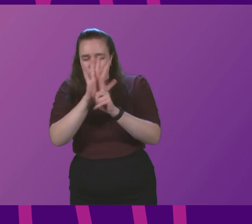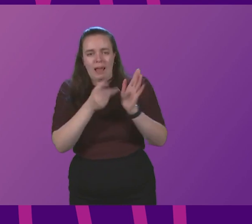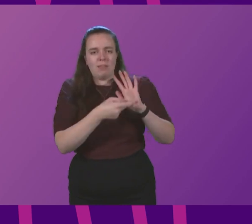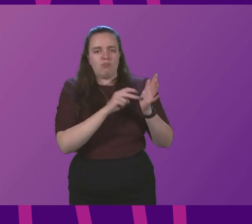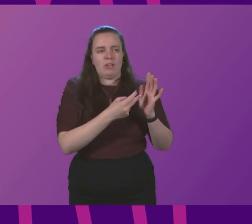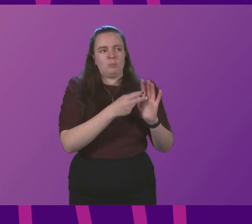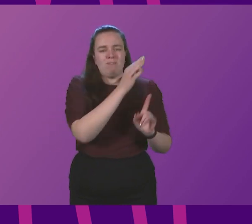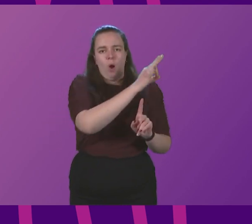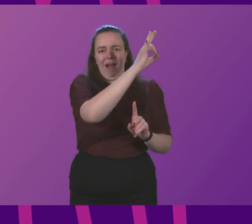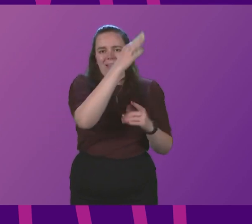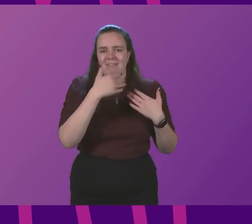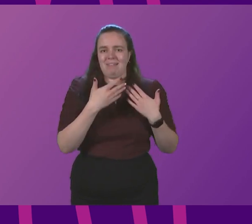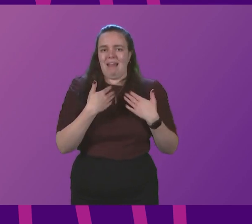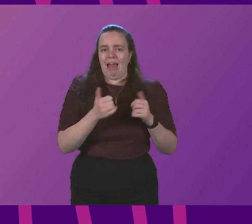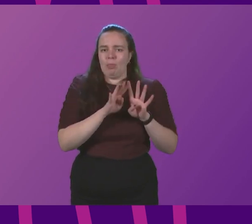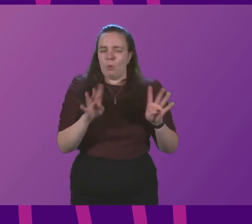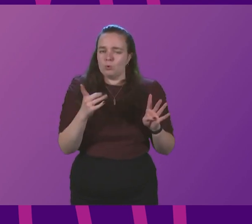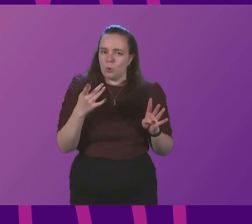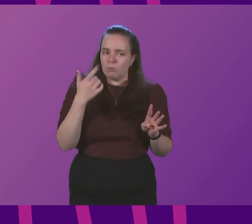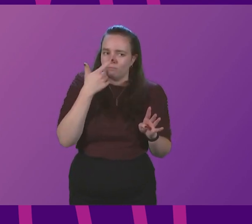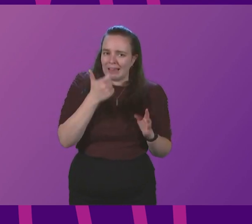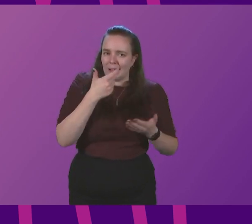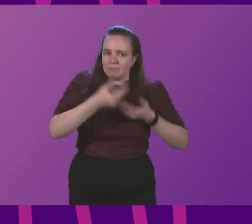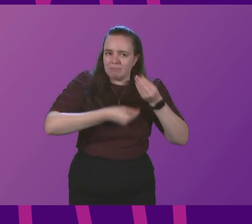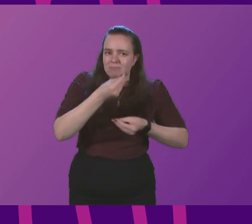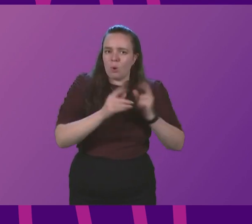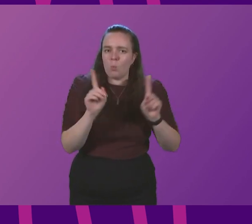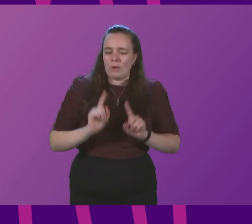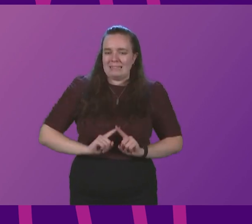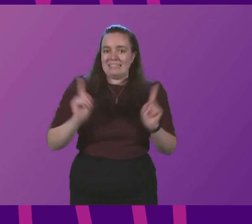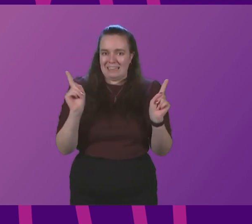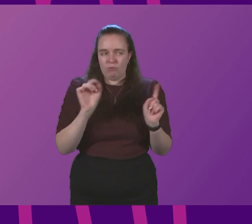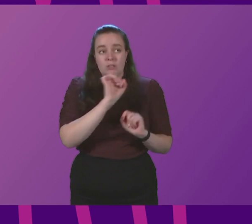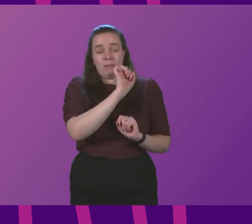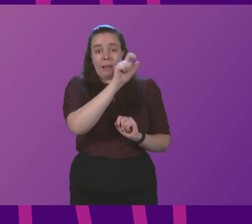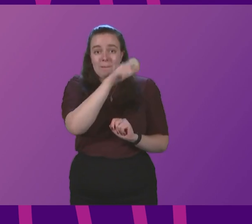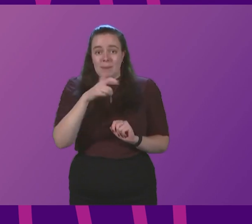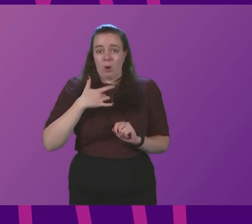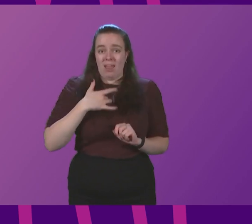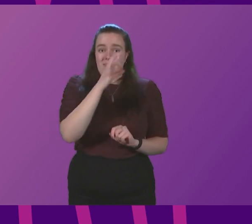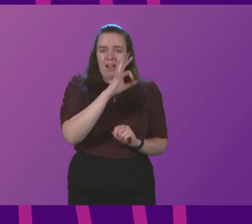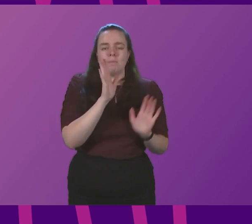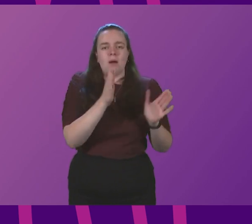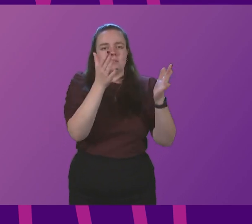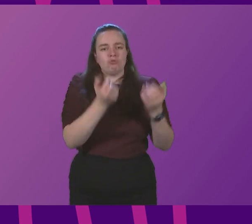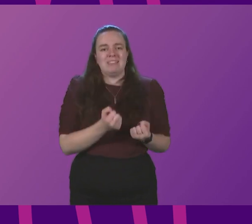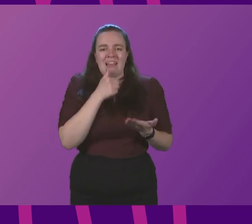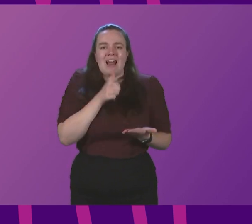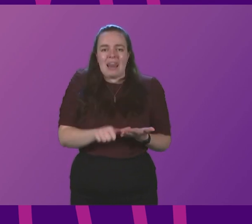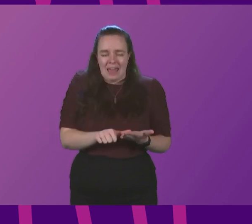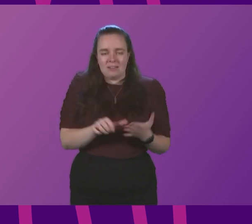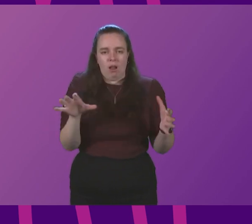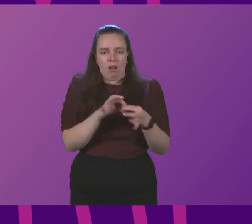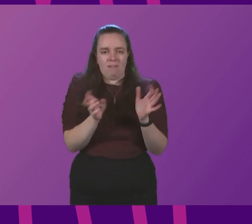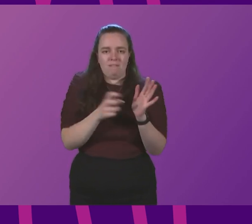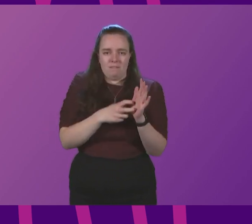for Island Health Board. I wonder if she could put on the record that distinction that those in the islands will wait for a letter about their vaccination